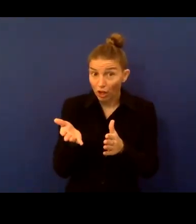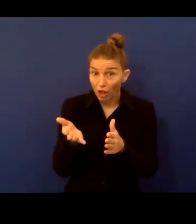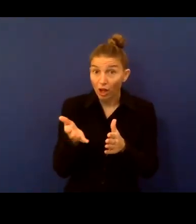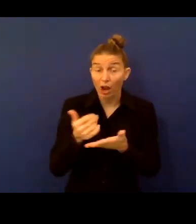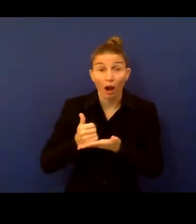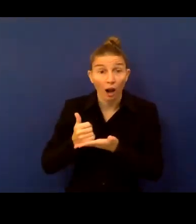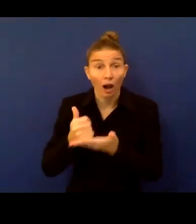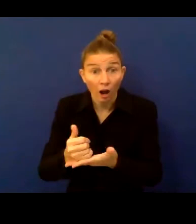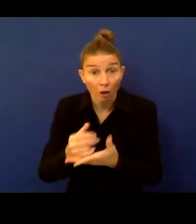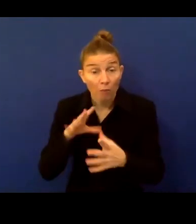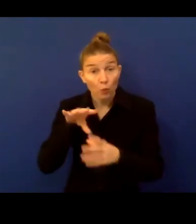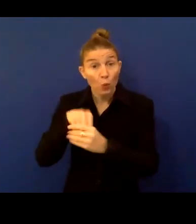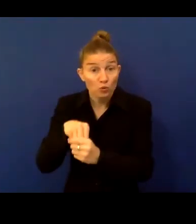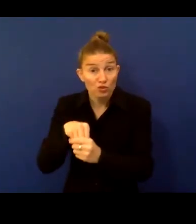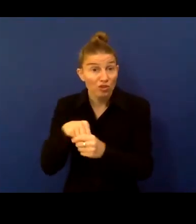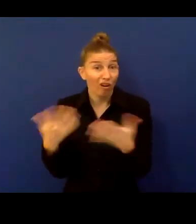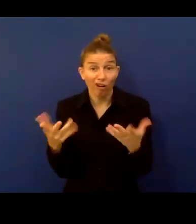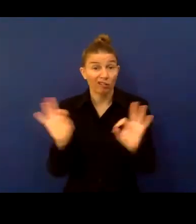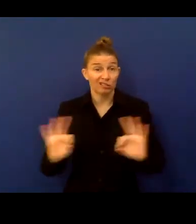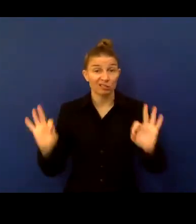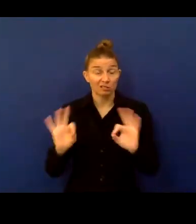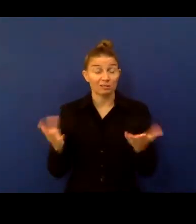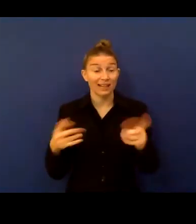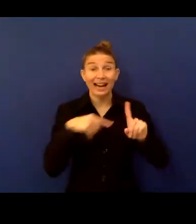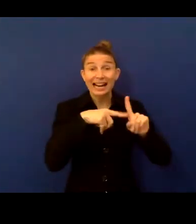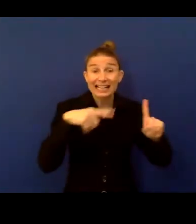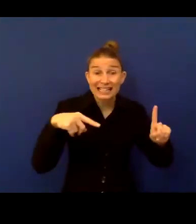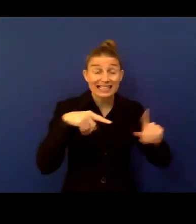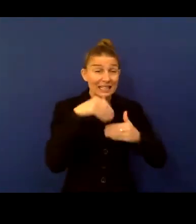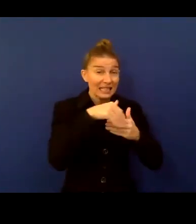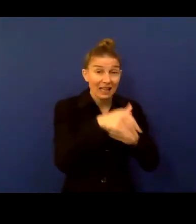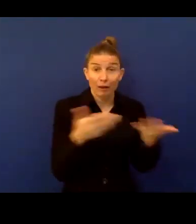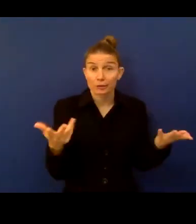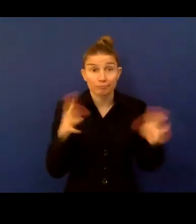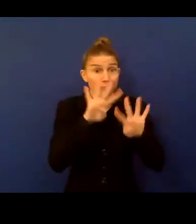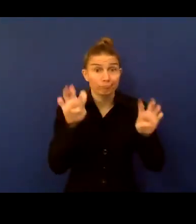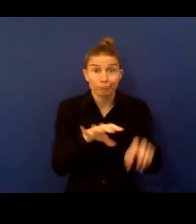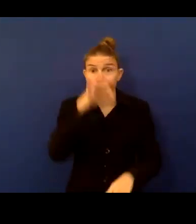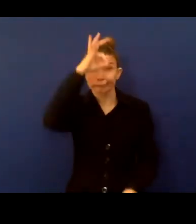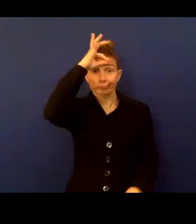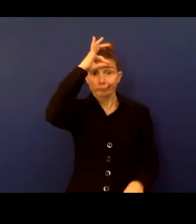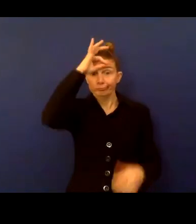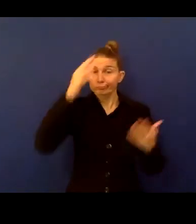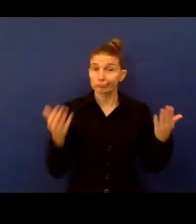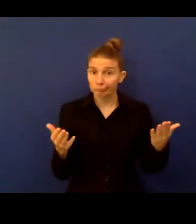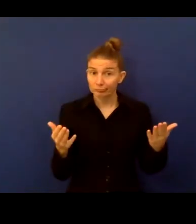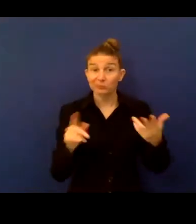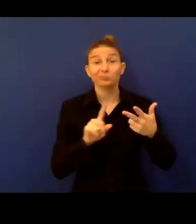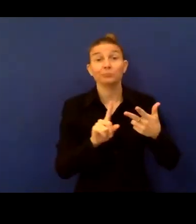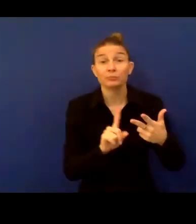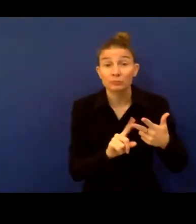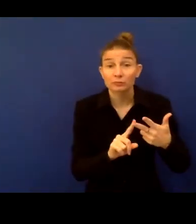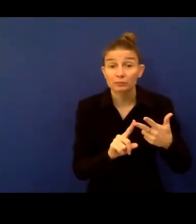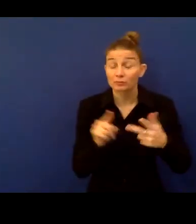or did it not? Without data, we won't know. And thirdly, data is needed to hold